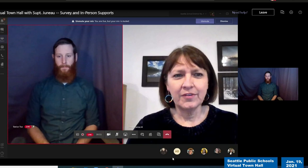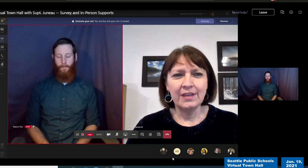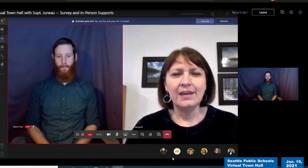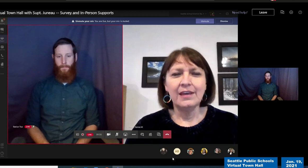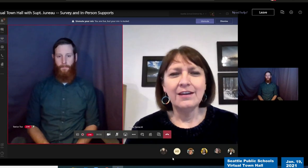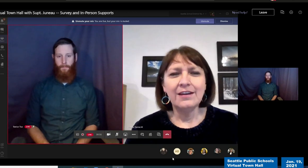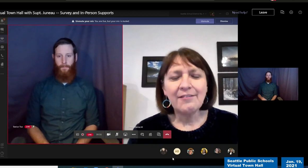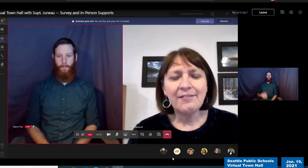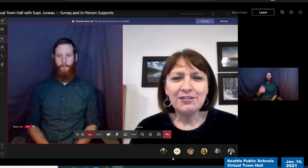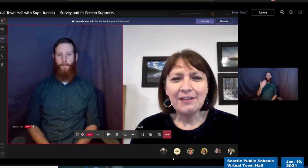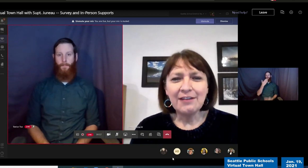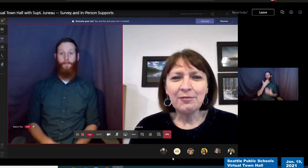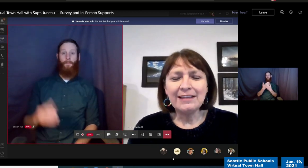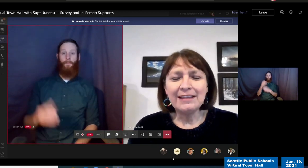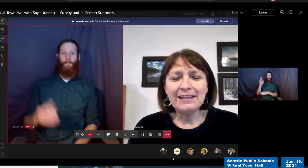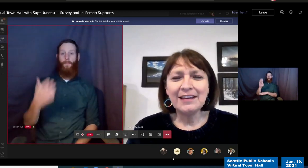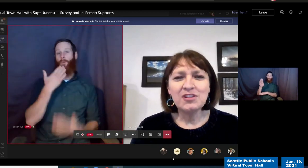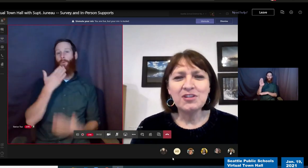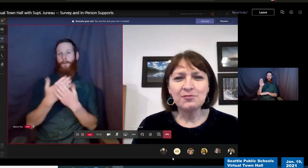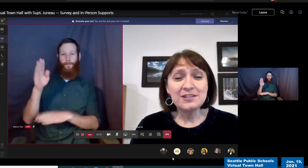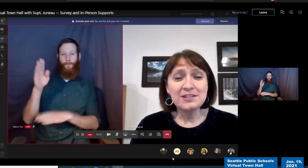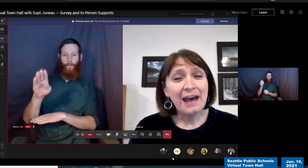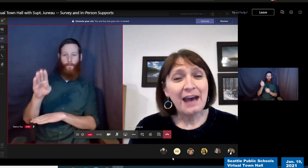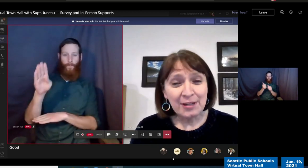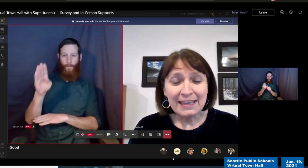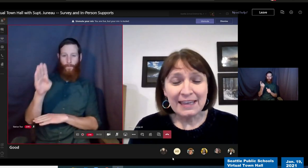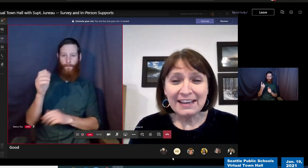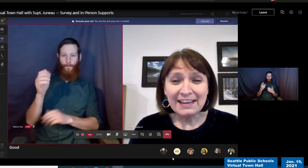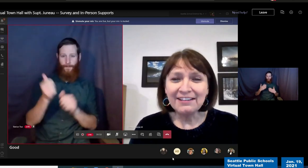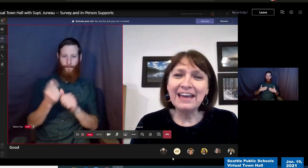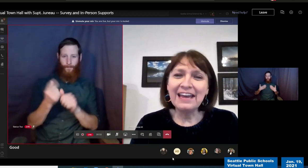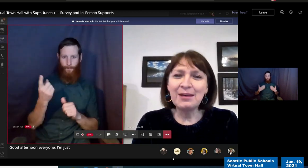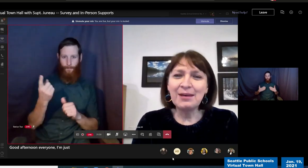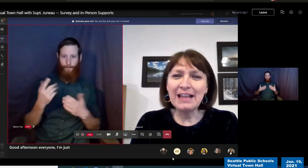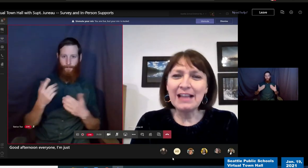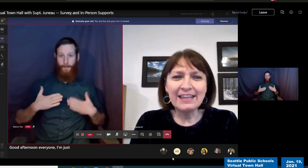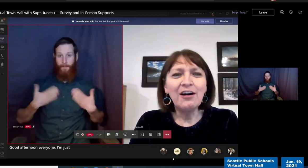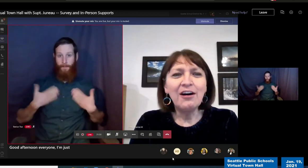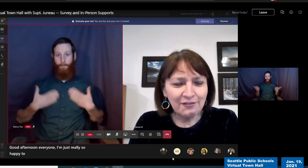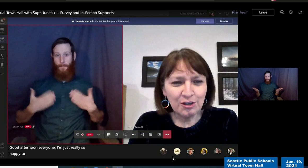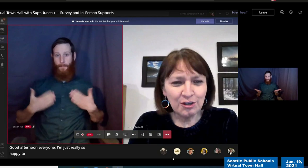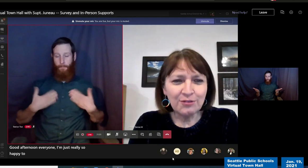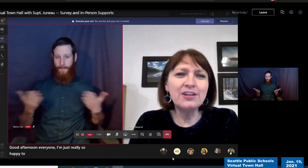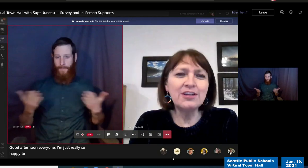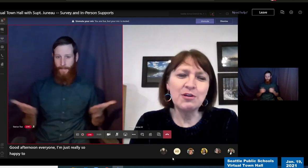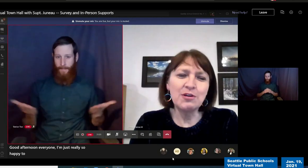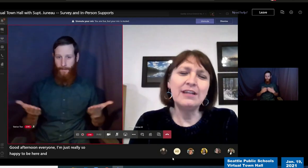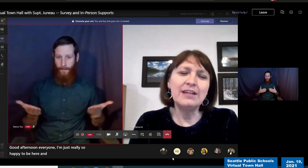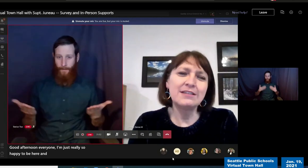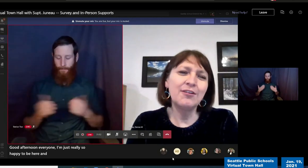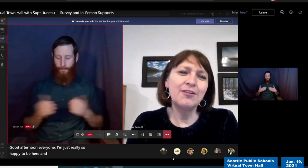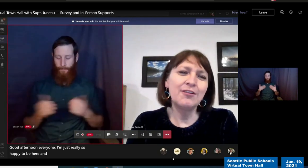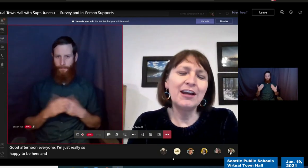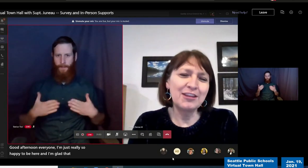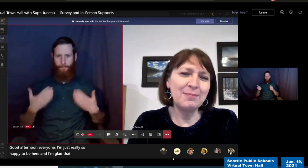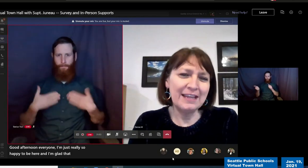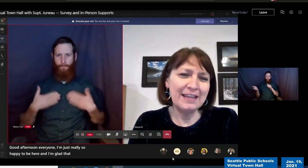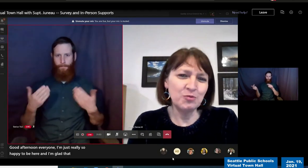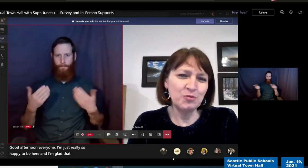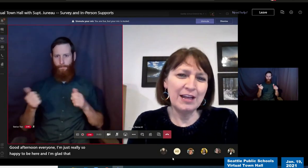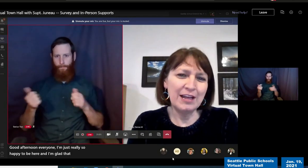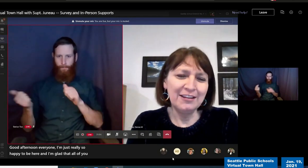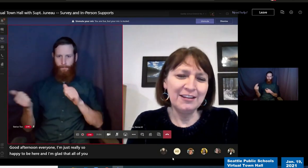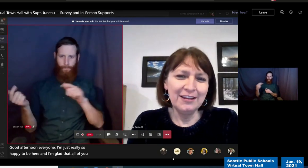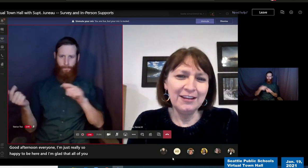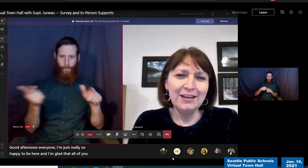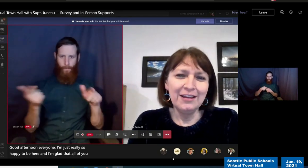Good afternoon everyone. I'm just really so happy to be here and I'm glad. I'll us for another update as well.